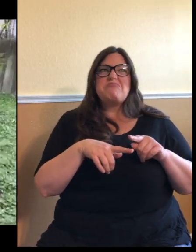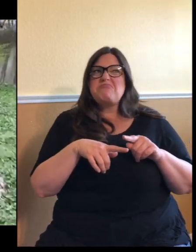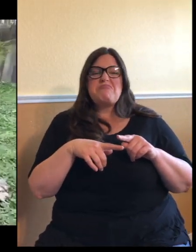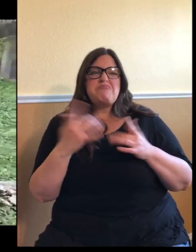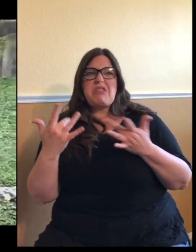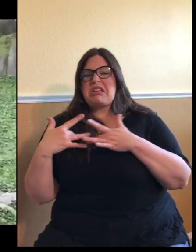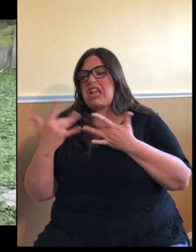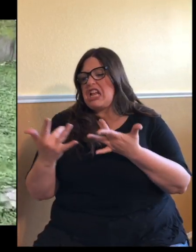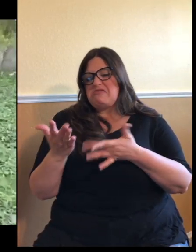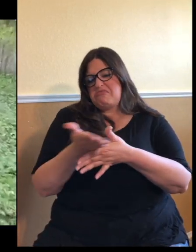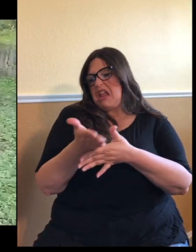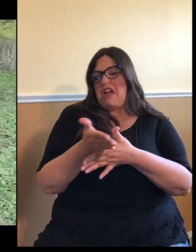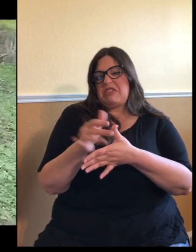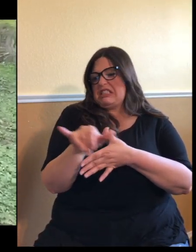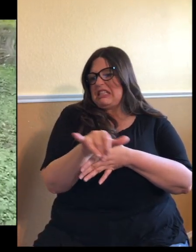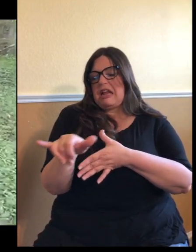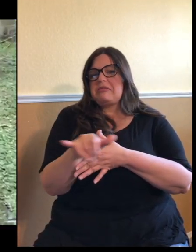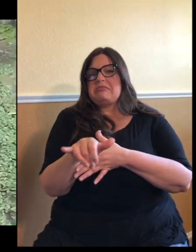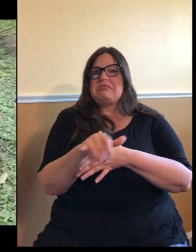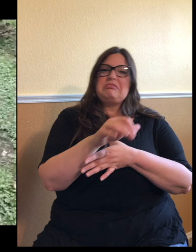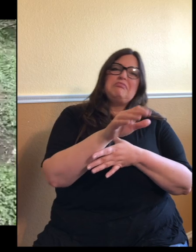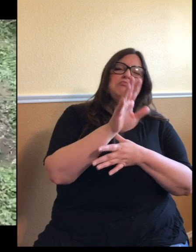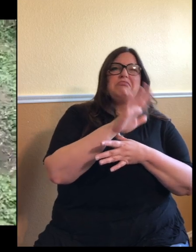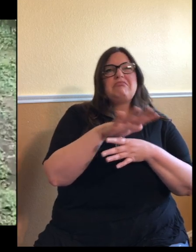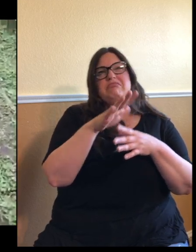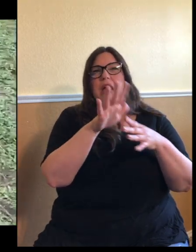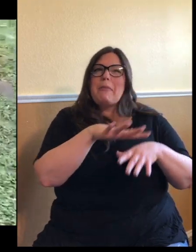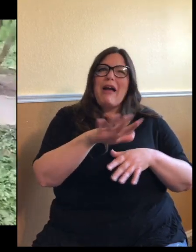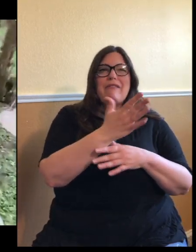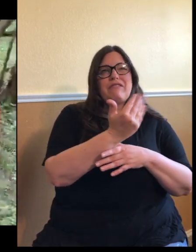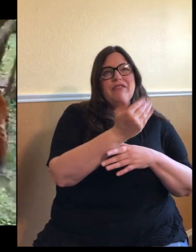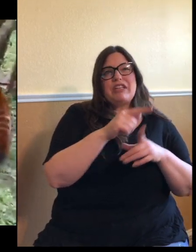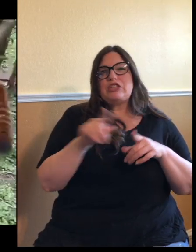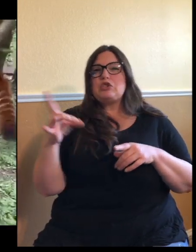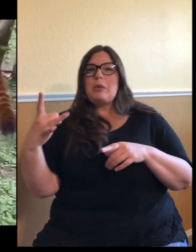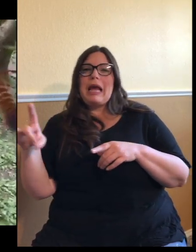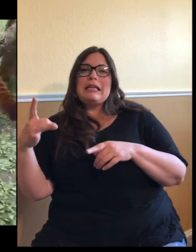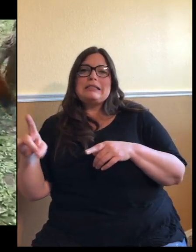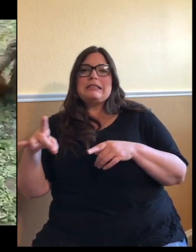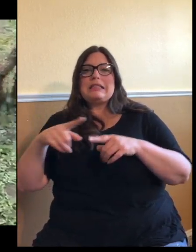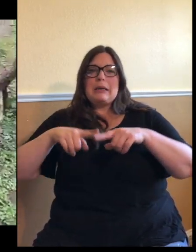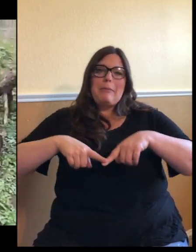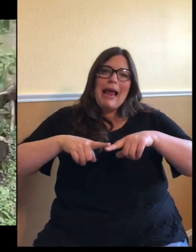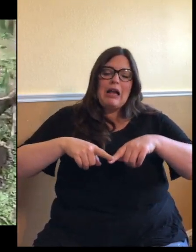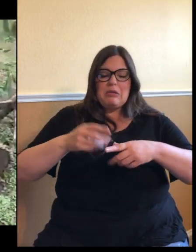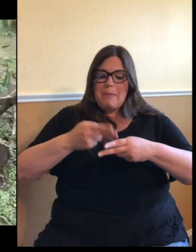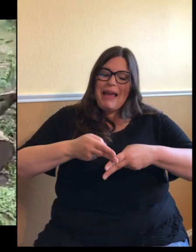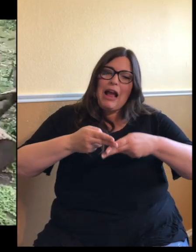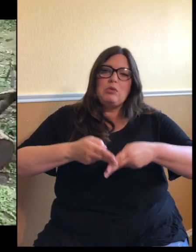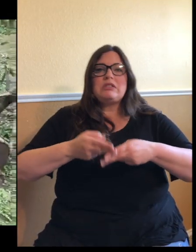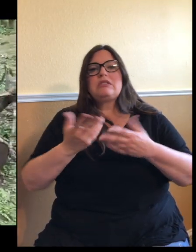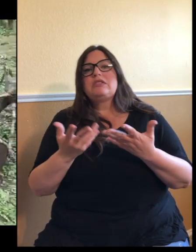you know, they're average, they're average between 16, uh, 15 to 18 pounds. So, pandas can be, male and females are not, you know,